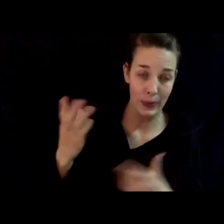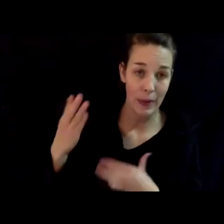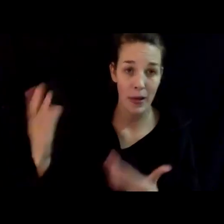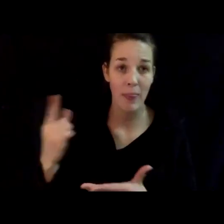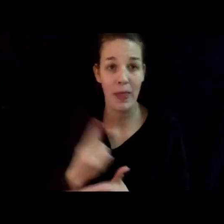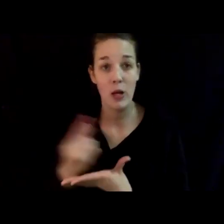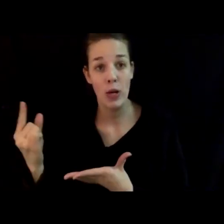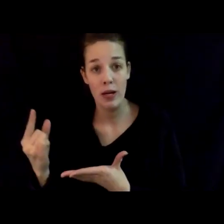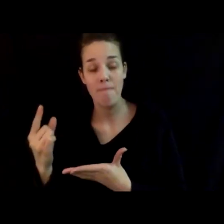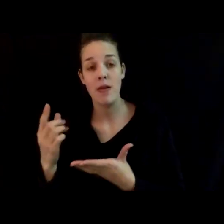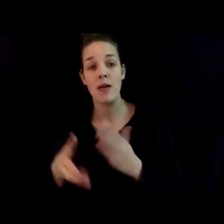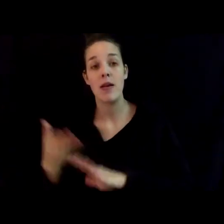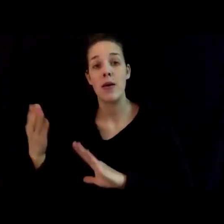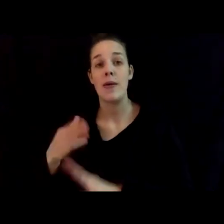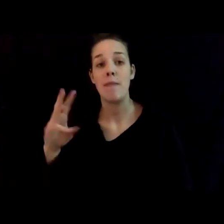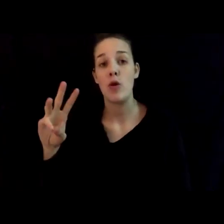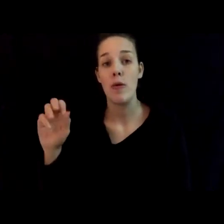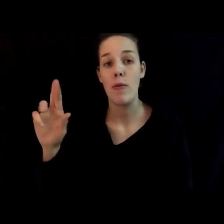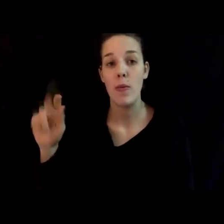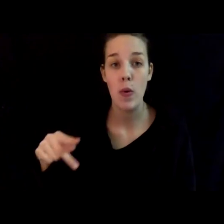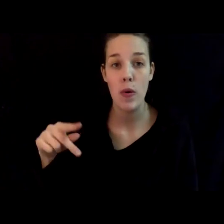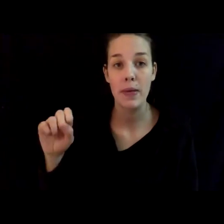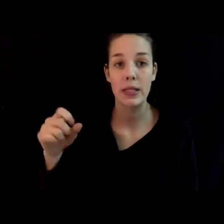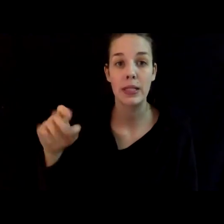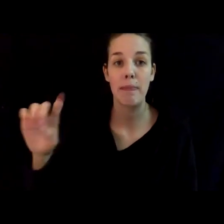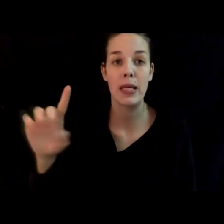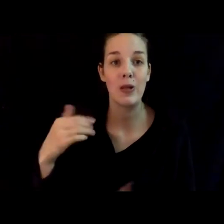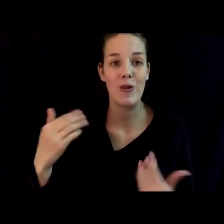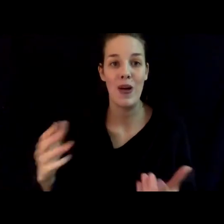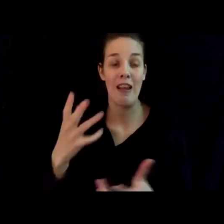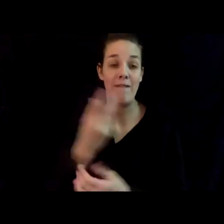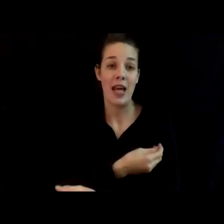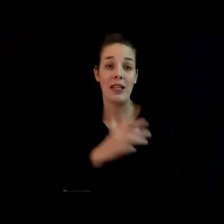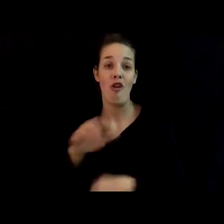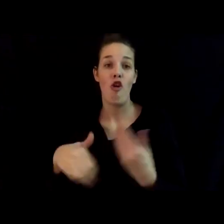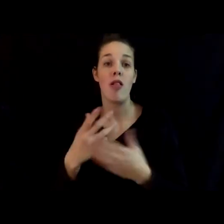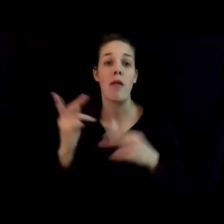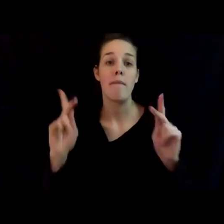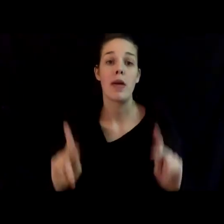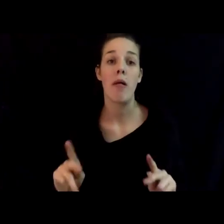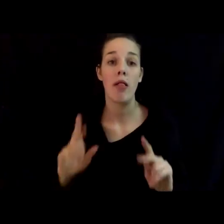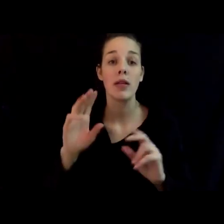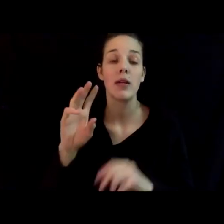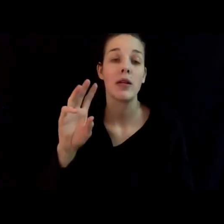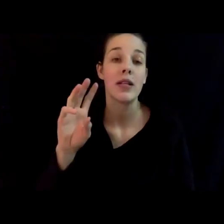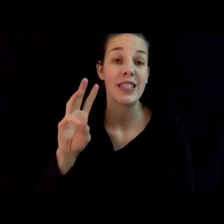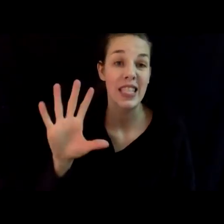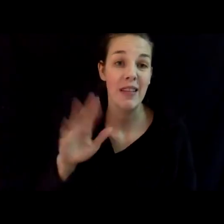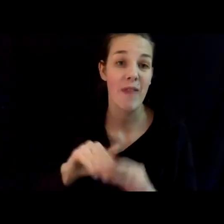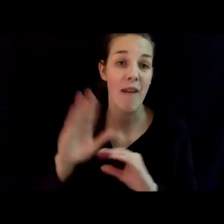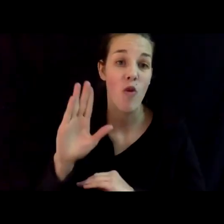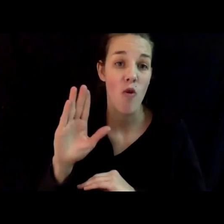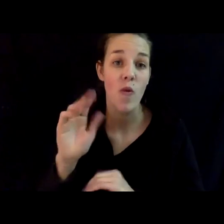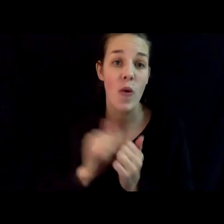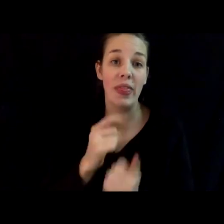week by Operation Warp Speed to vaccinate all persons 65 or older with